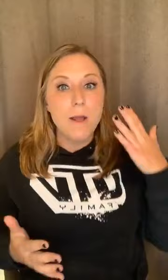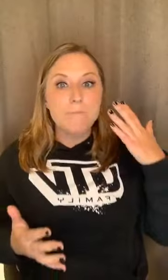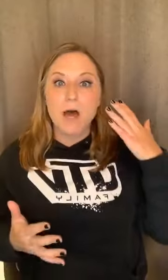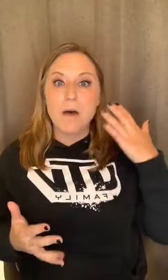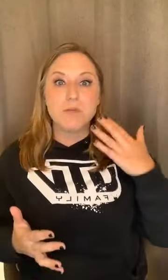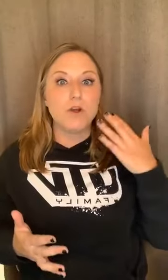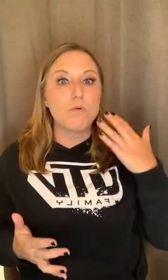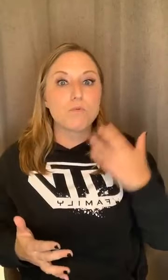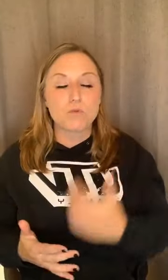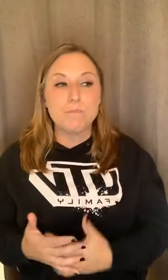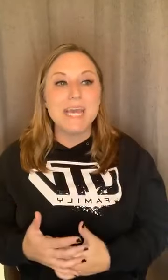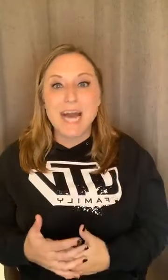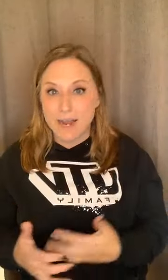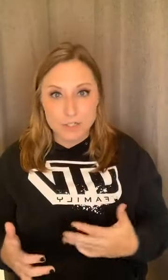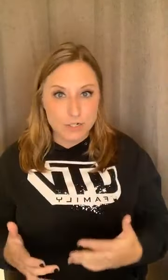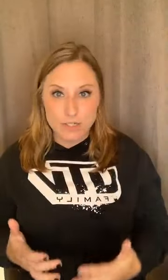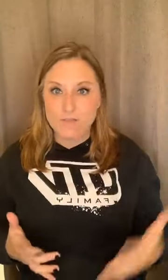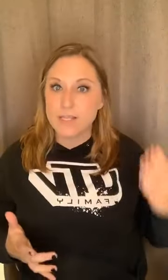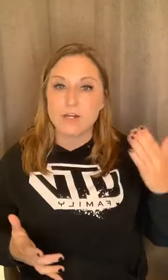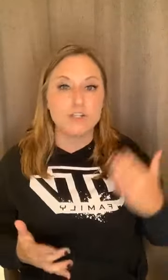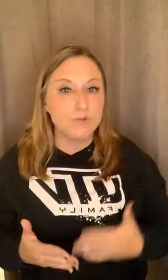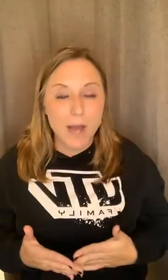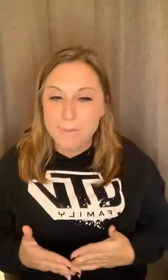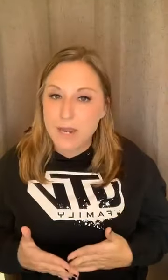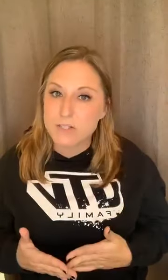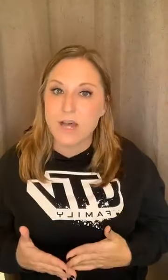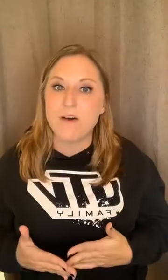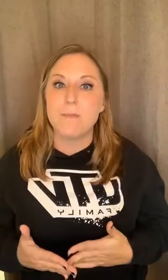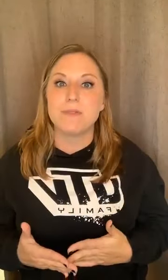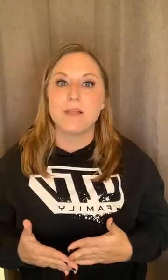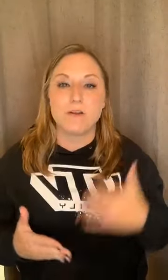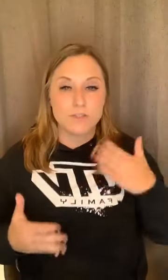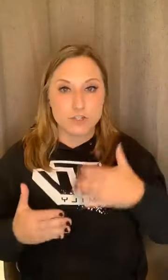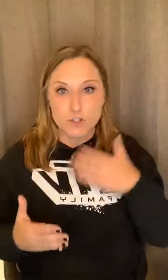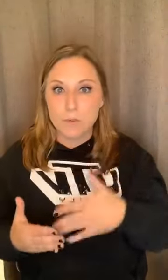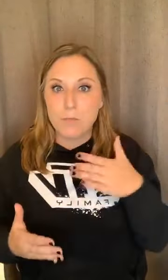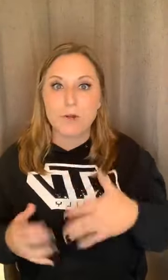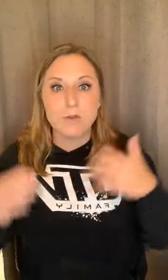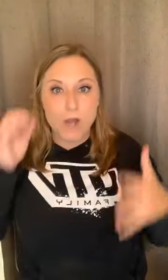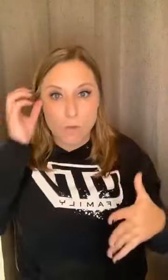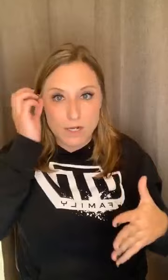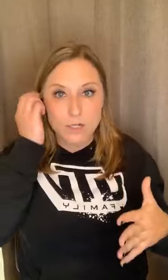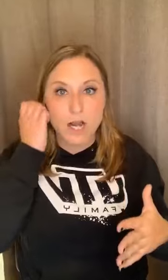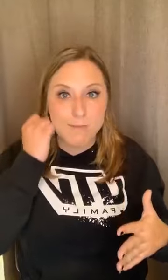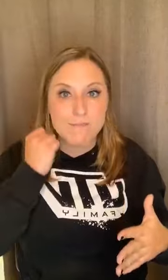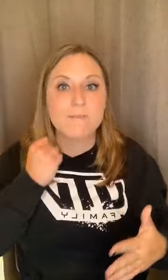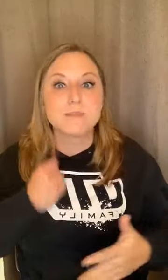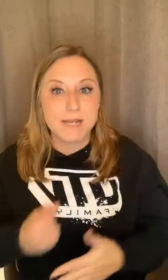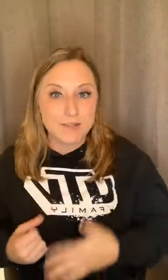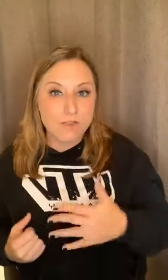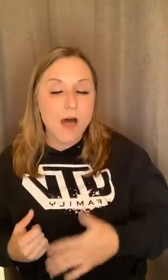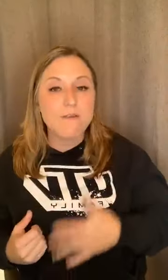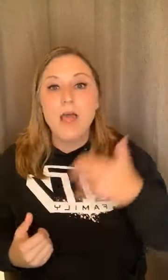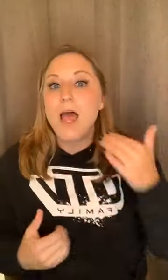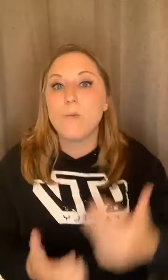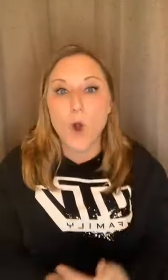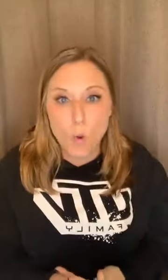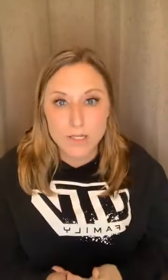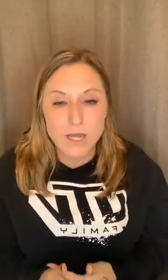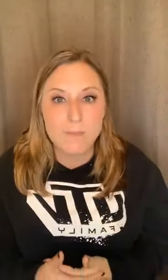Um, you know, be kind to yourself in the letter and do not beat yourself up in the letter. This is super important that we always are coming from a space of love and we're always coming